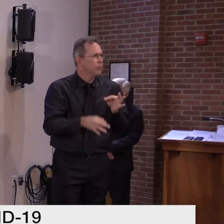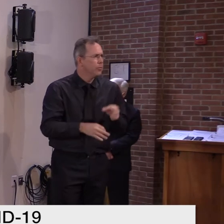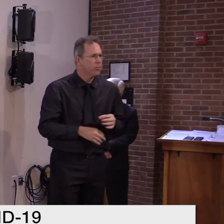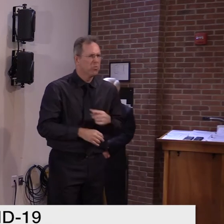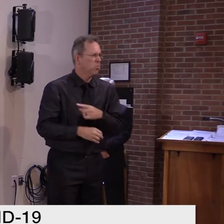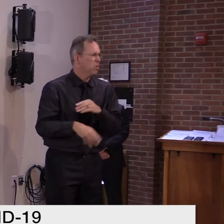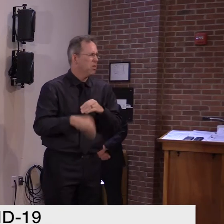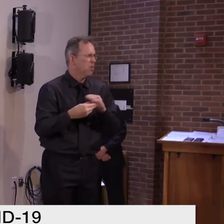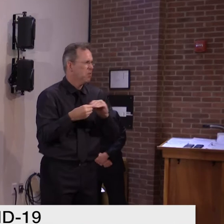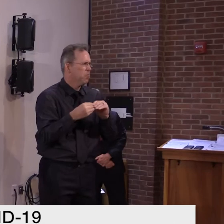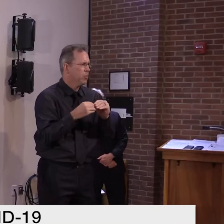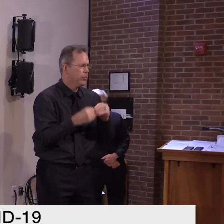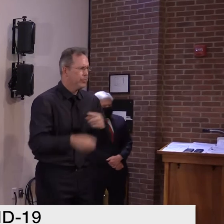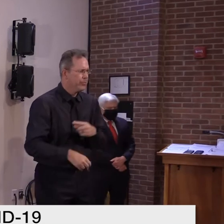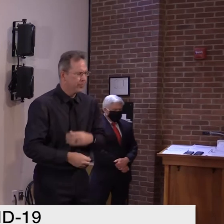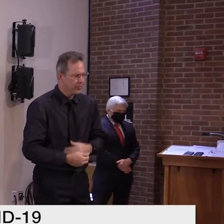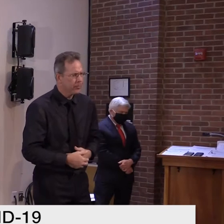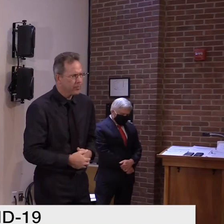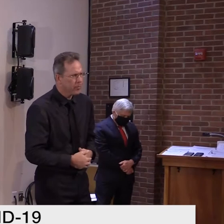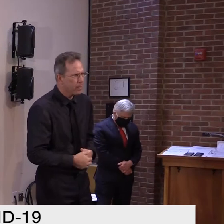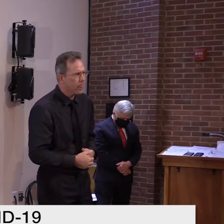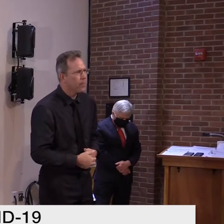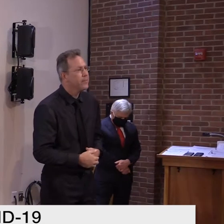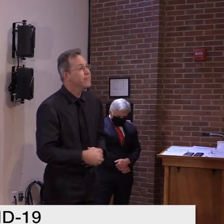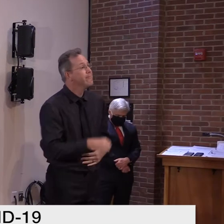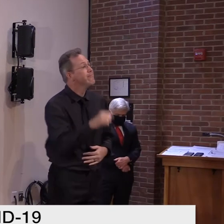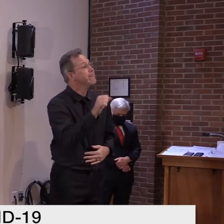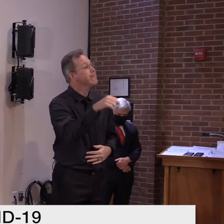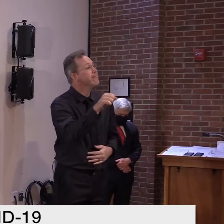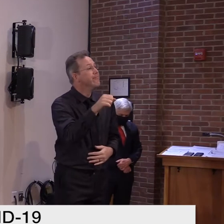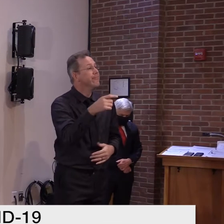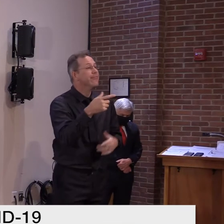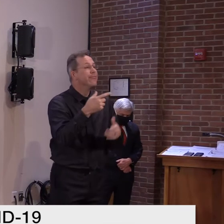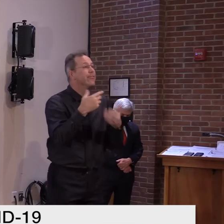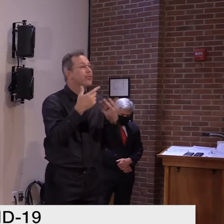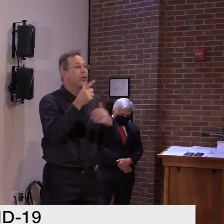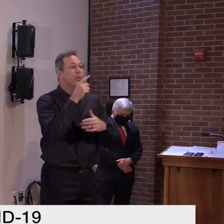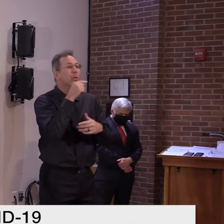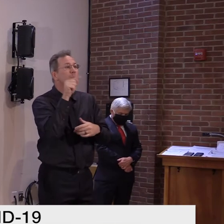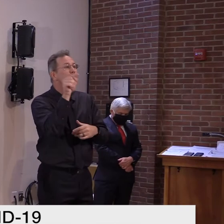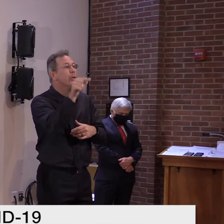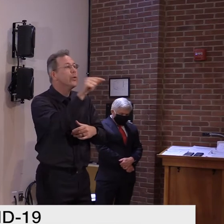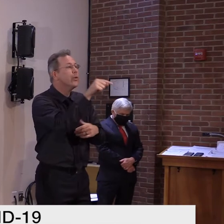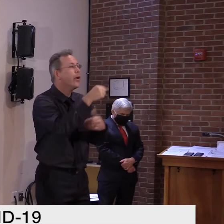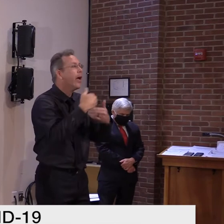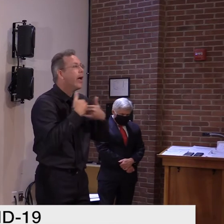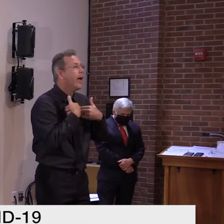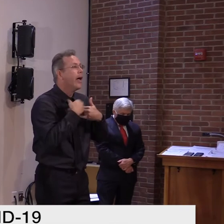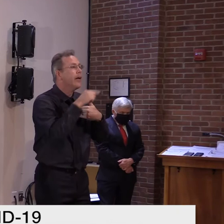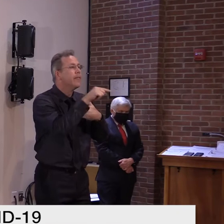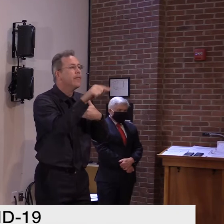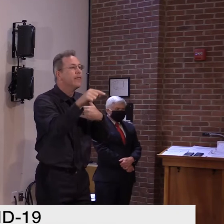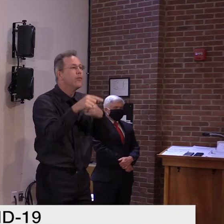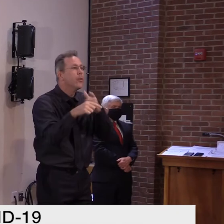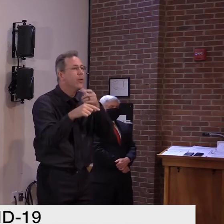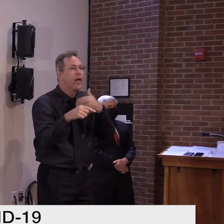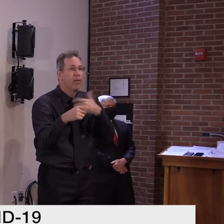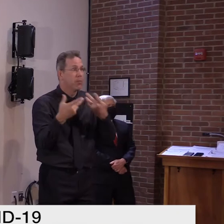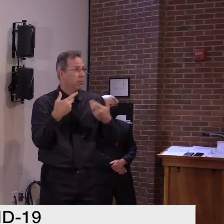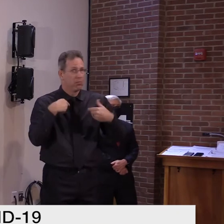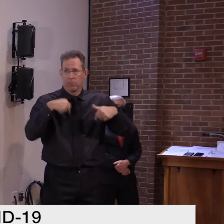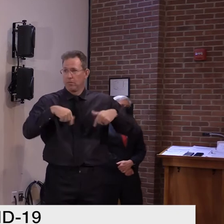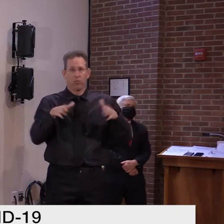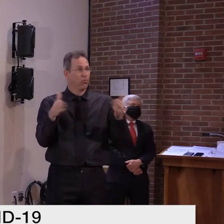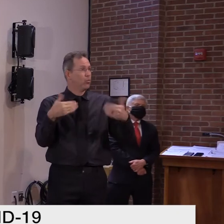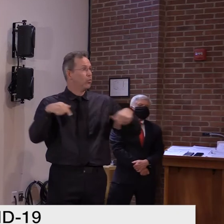Yeah, I mean, the bottom line is nobody knows who's got what, who harbors virus, who doesn't harbor virus, who's in a precinct symptomatic